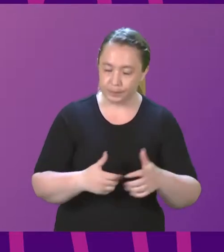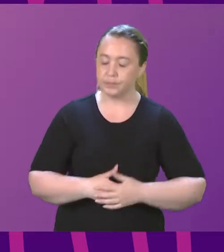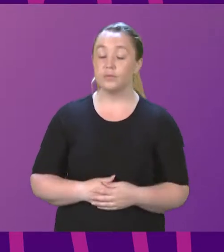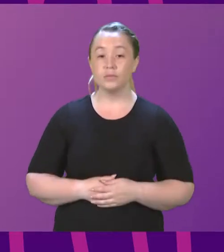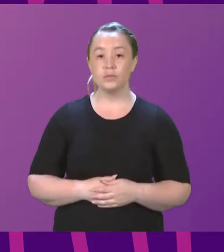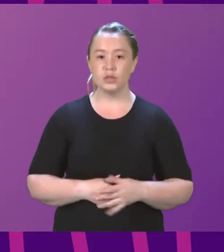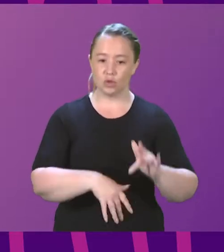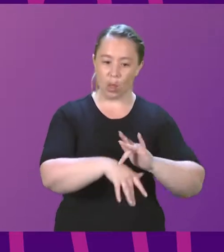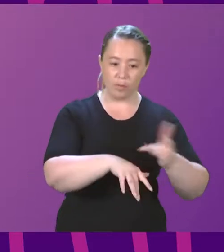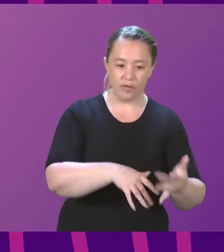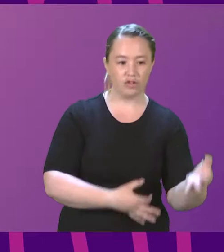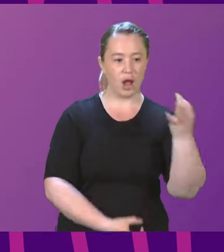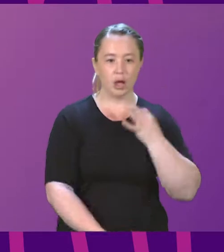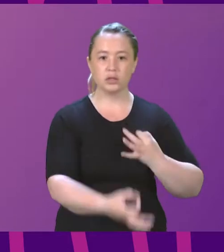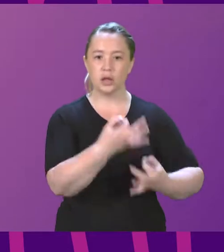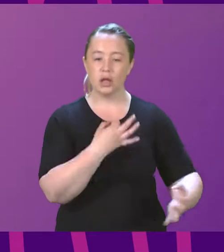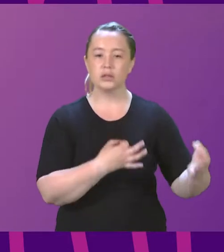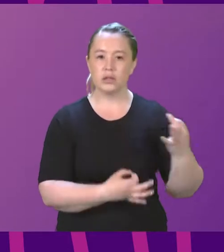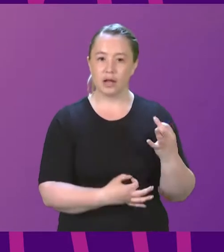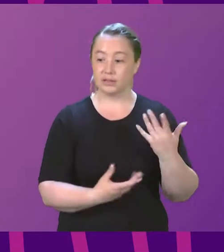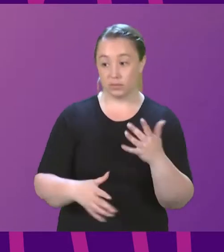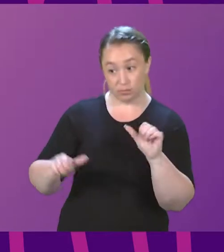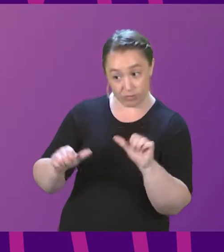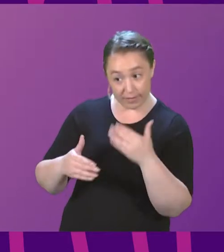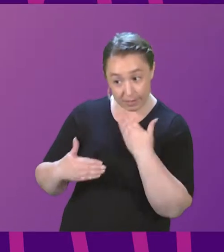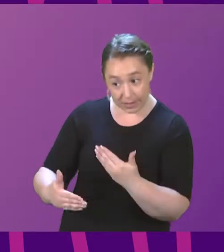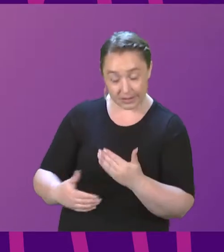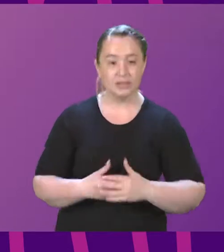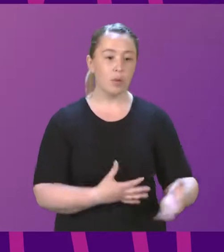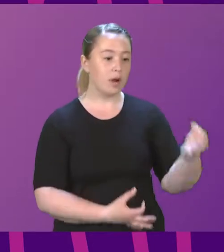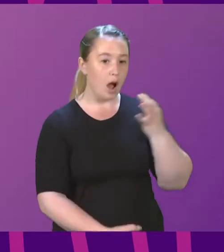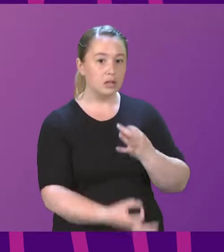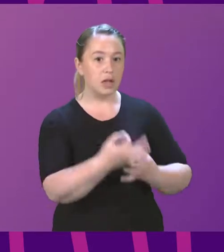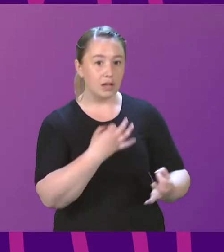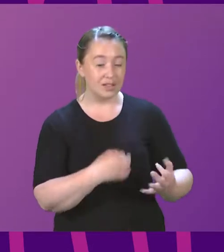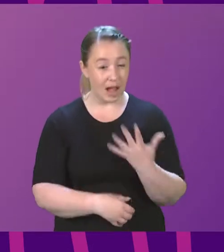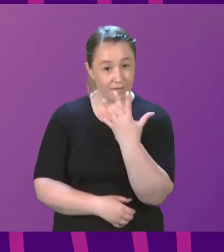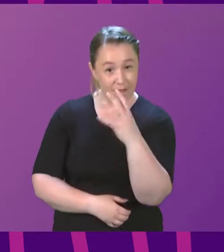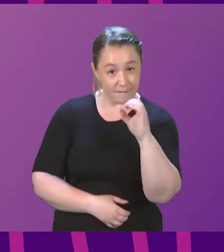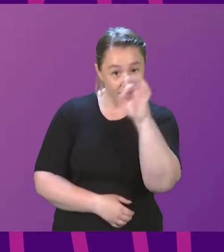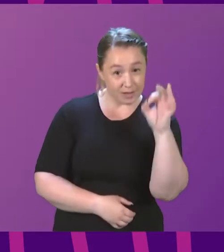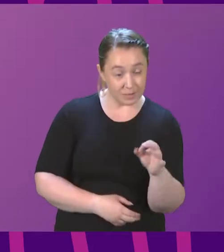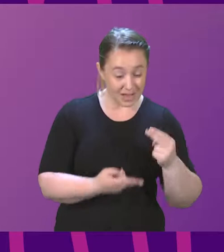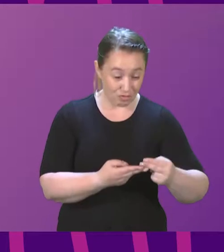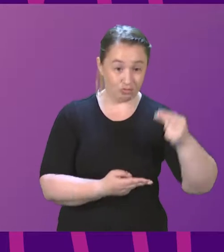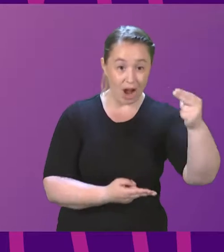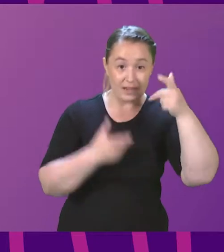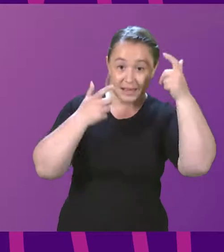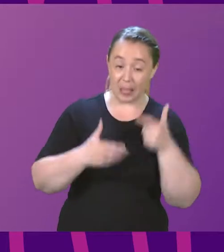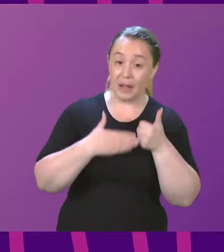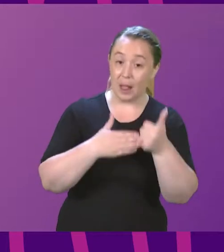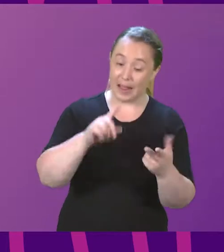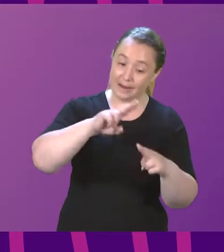profession's previous asks, this was the ask that they had raised with That was for a 50% rise in Legal Aid fees. And this was